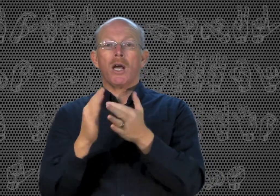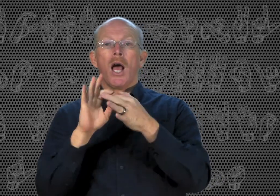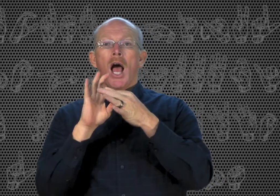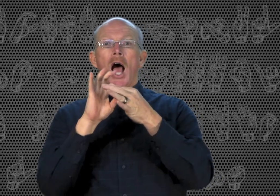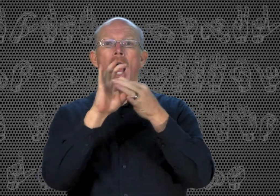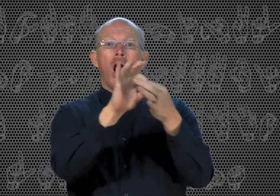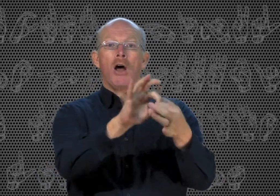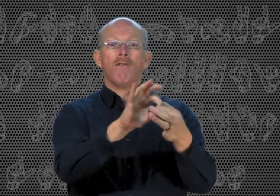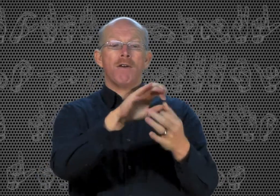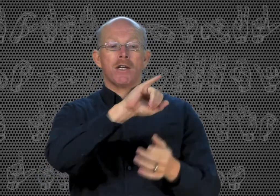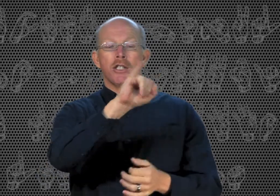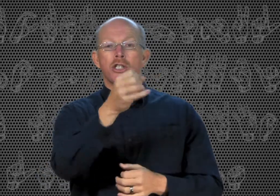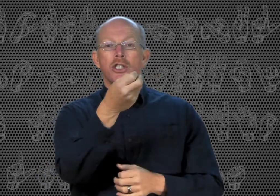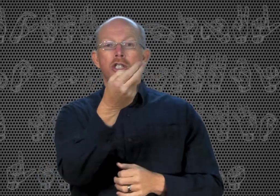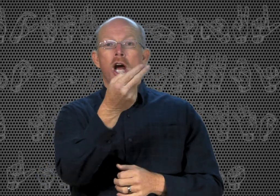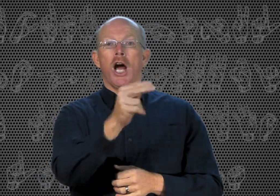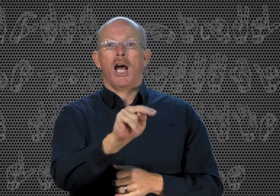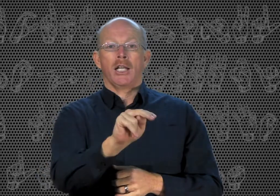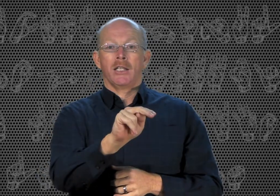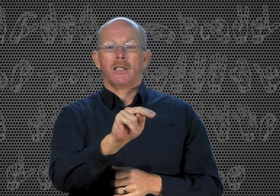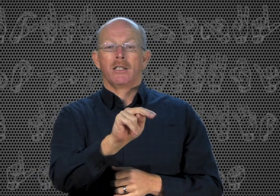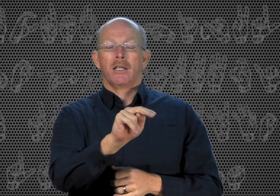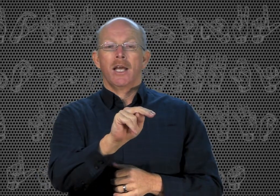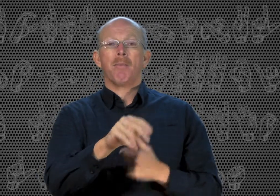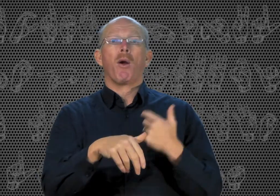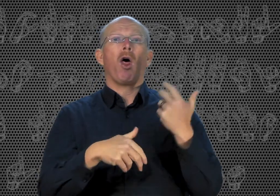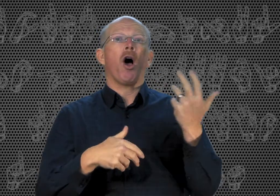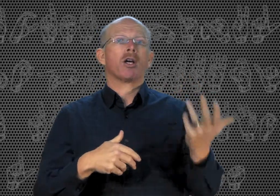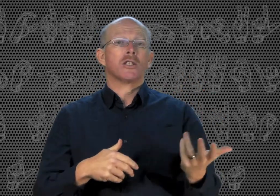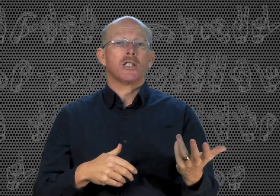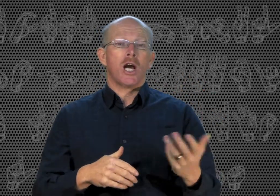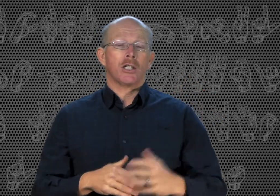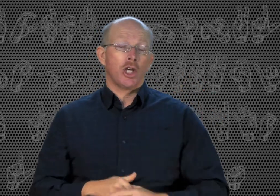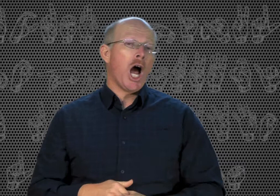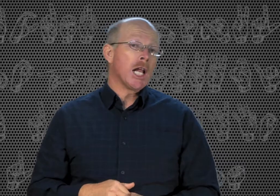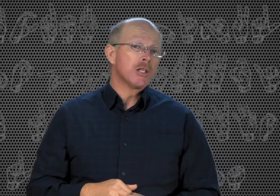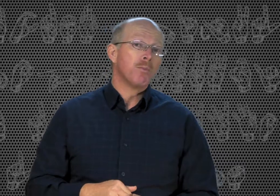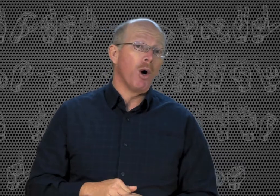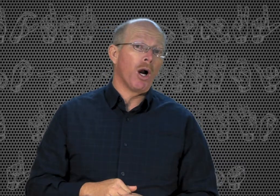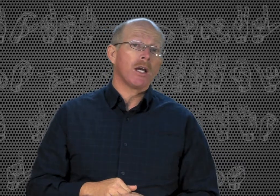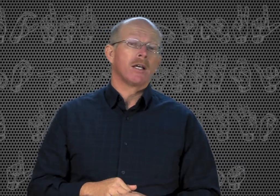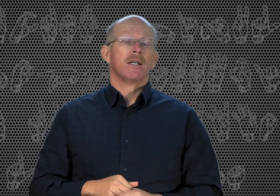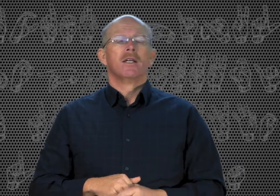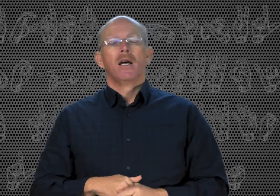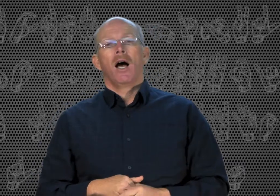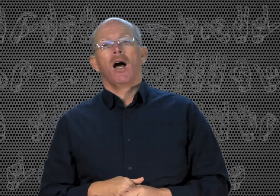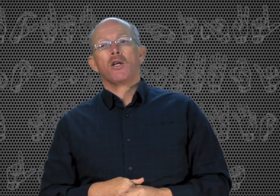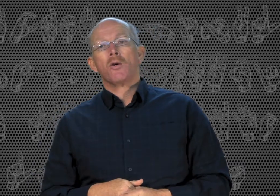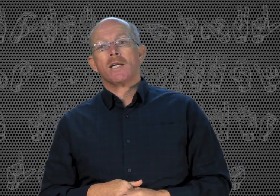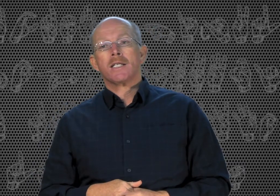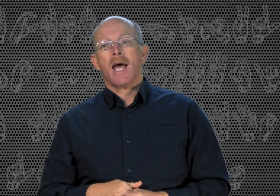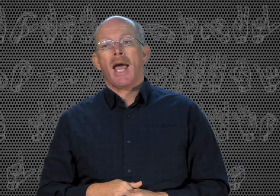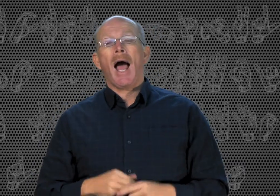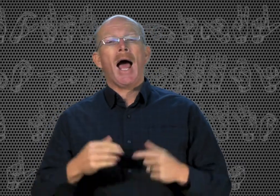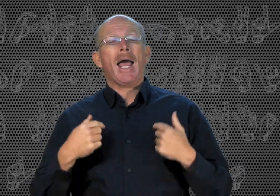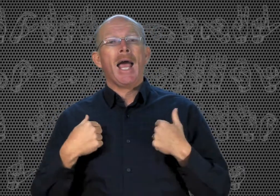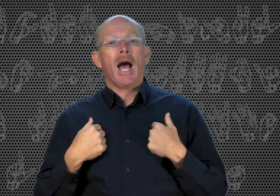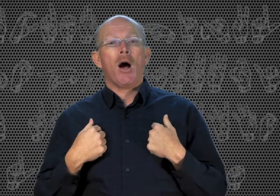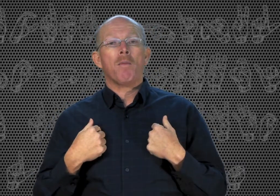of John. It belongs to John. John's book. You can say I am